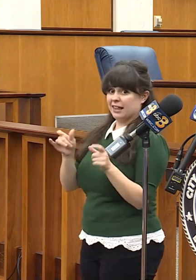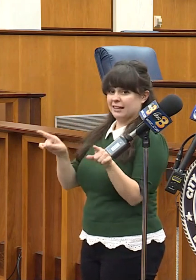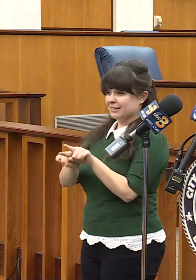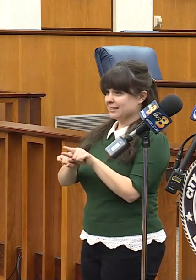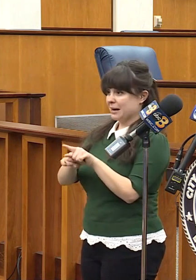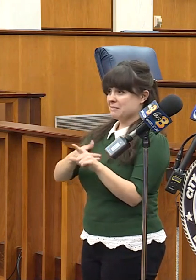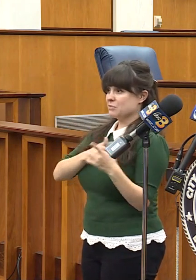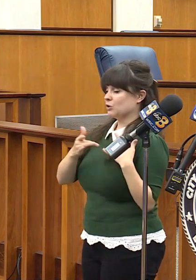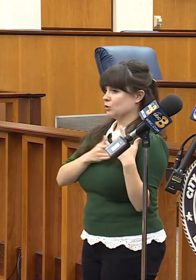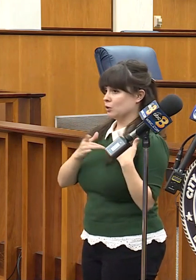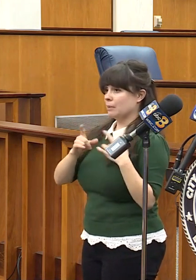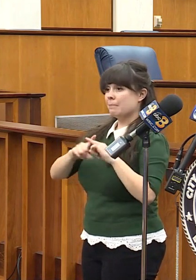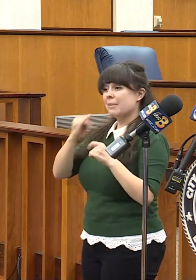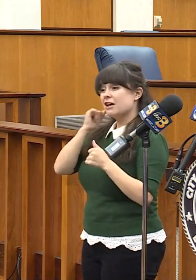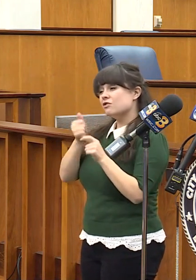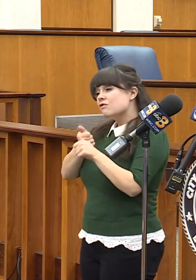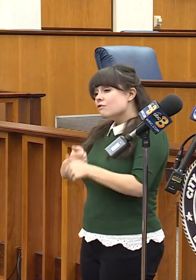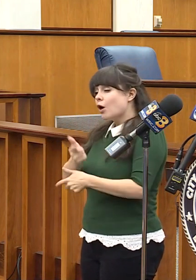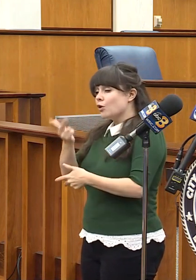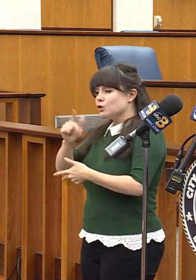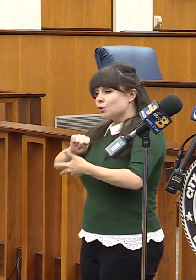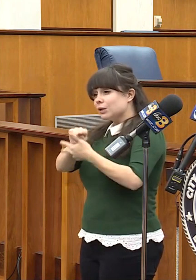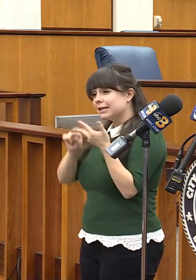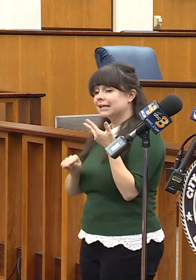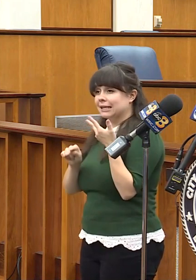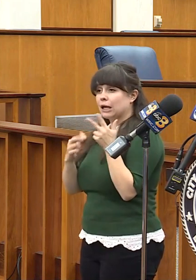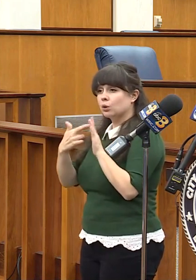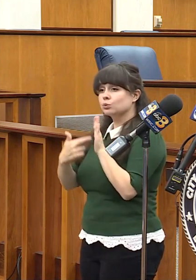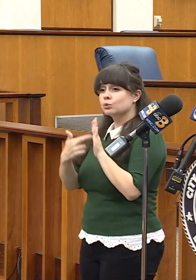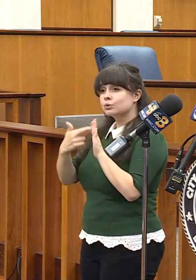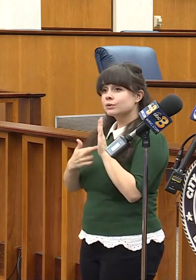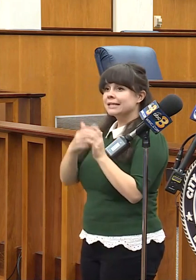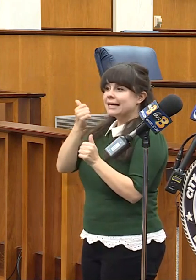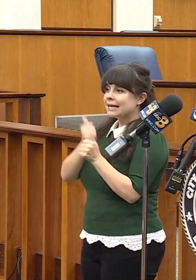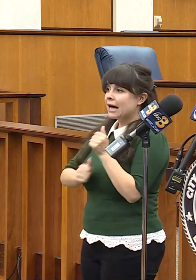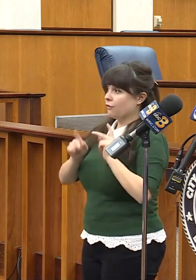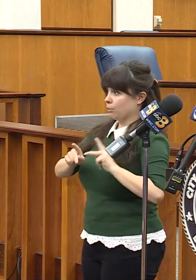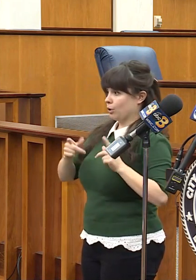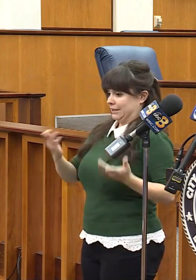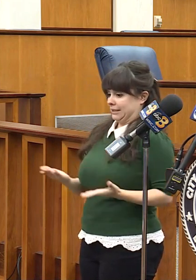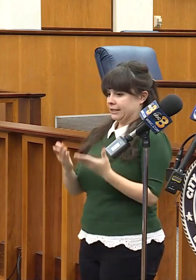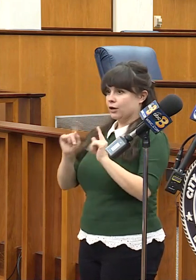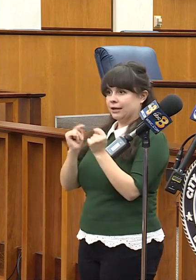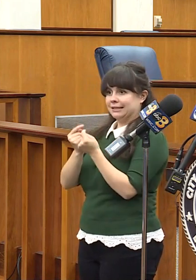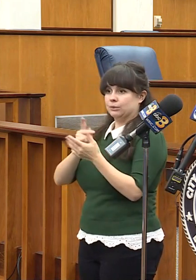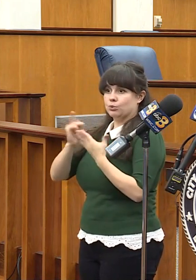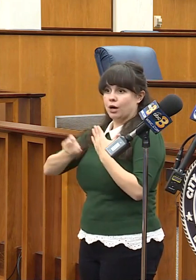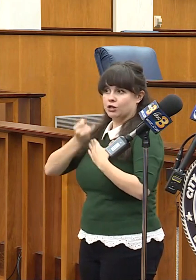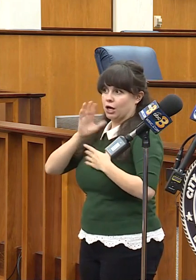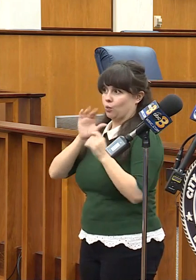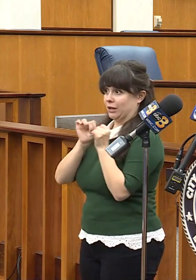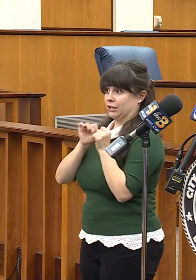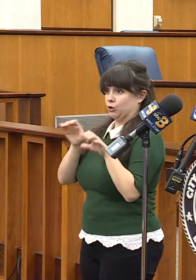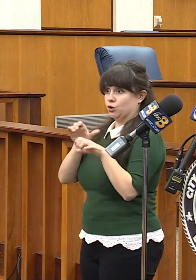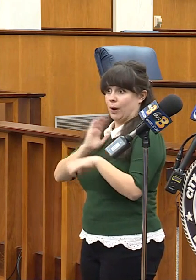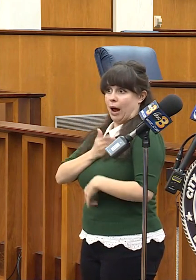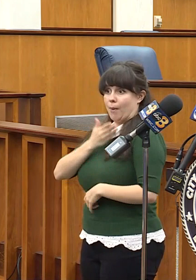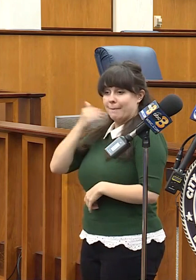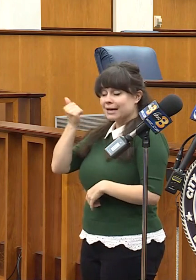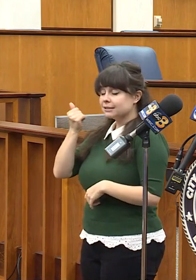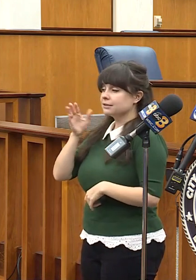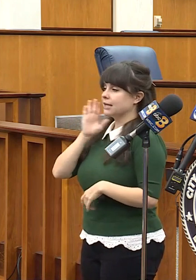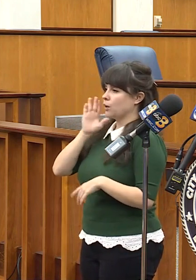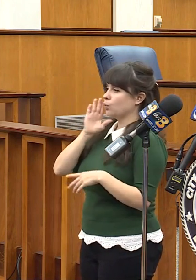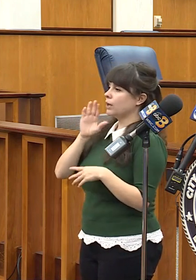follow those three W's every single person in this team project that we will do our best we can to get through this pandemic together.